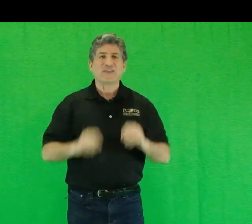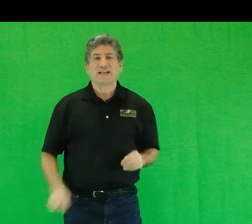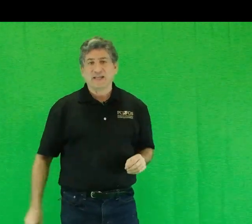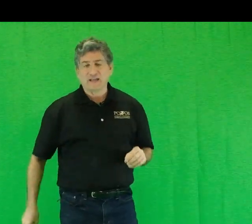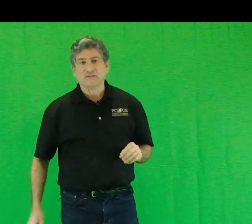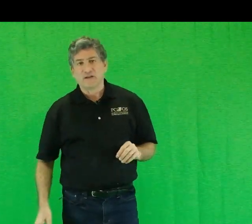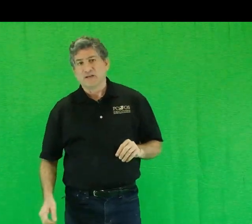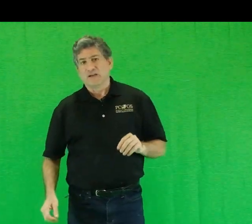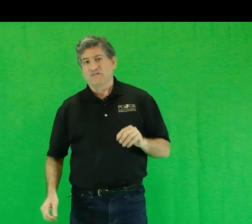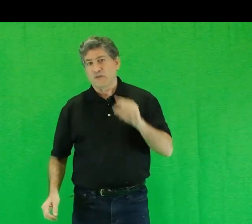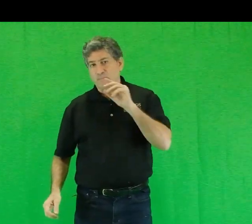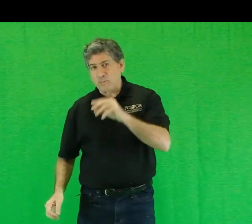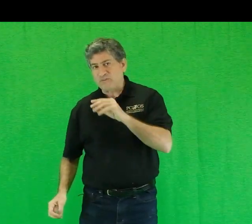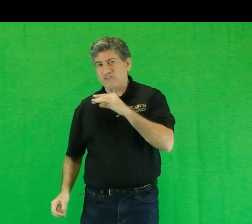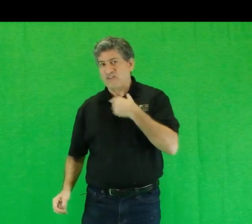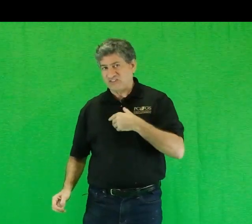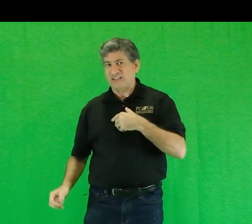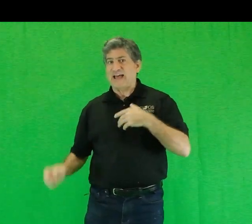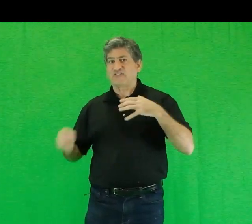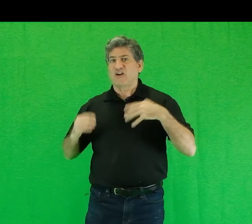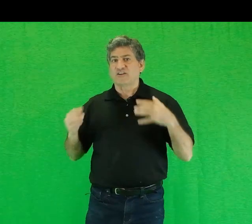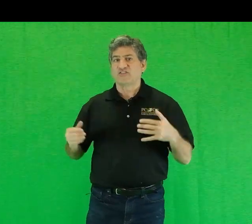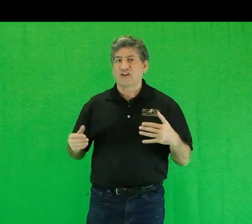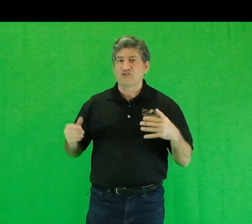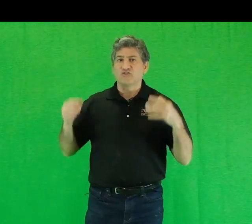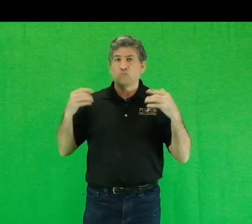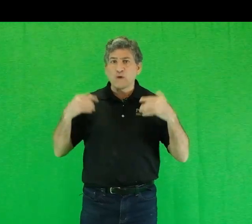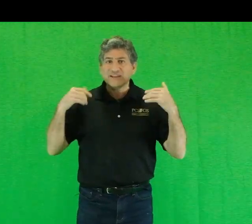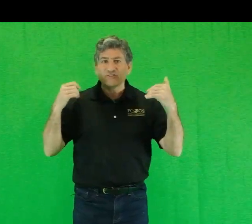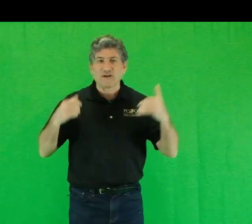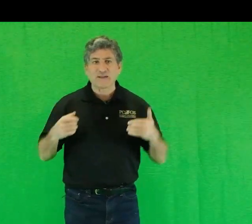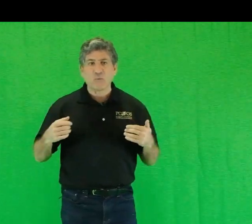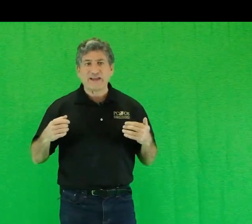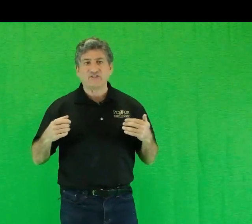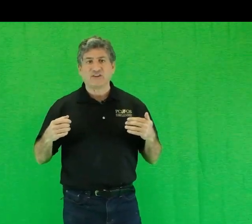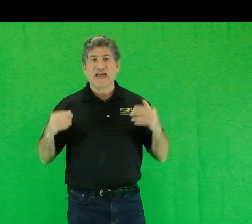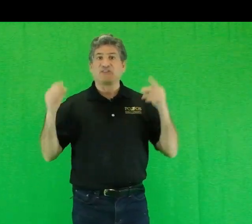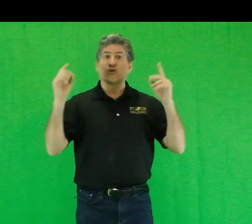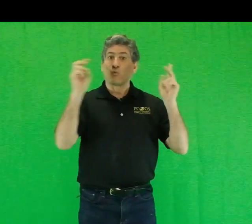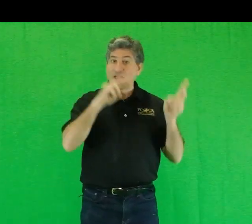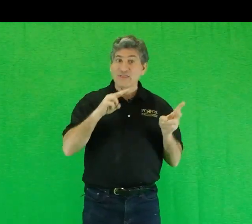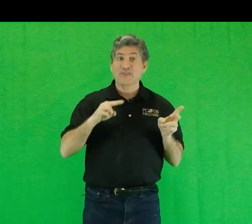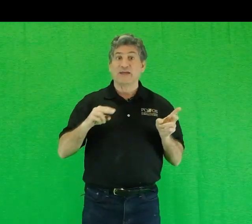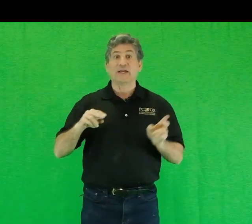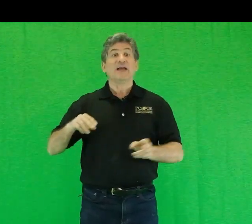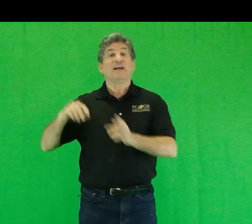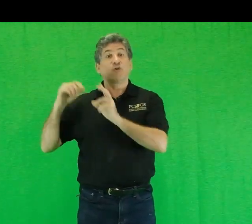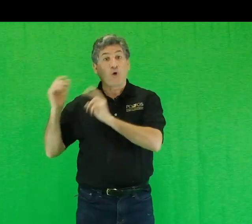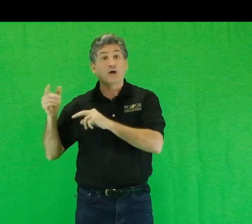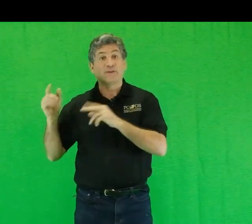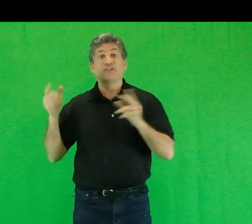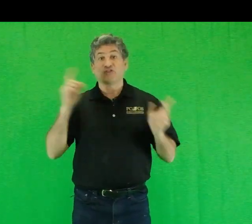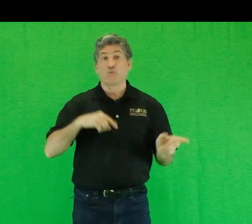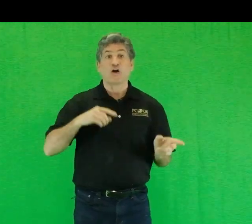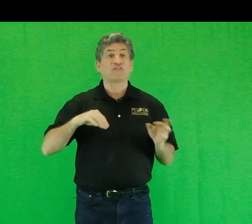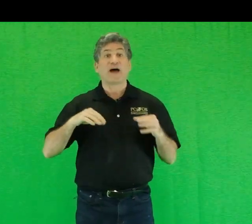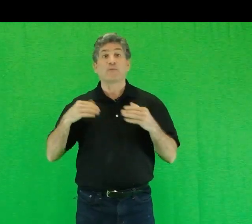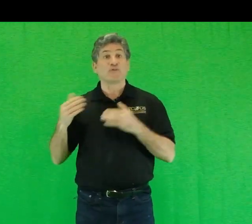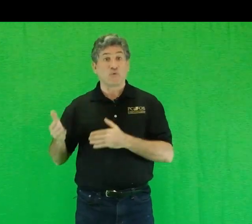that again. For the purpose of this class and our discussions, we define waste as the right thing in the wrong place at the wrong time or in the